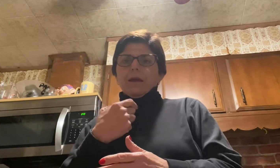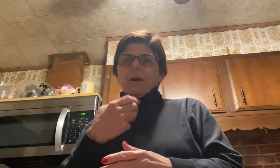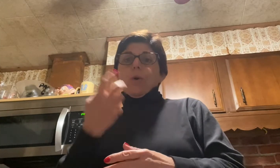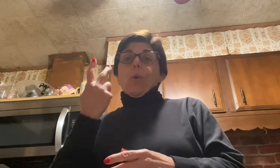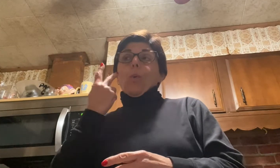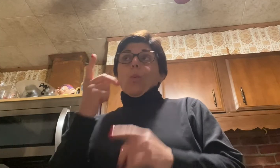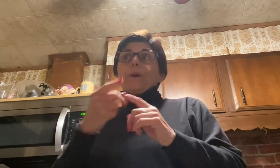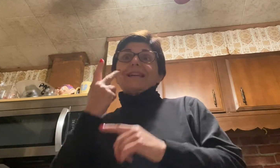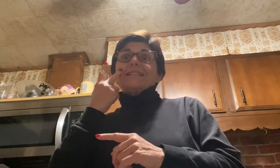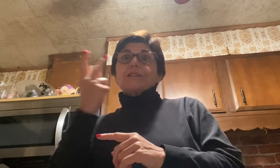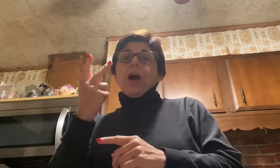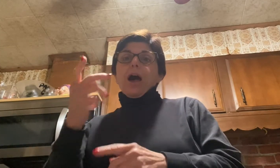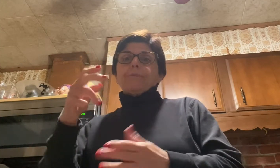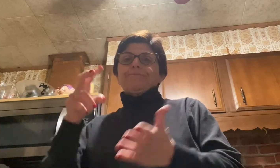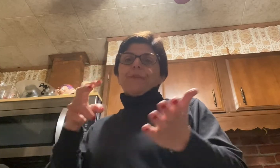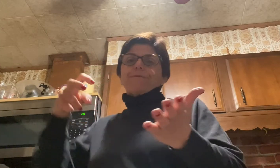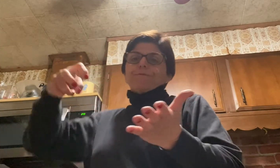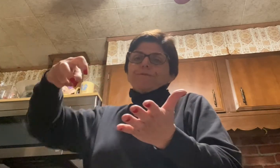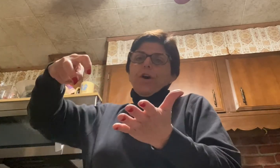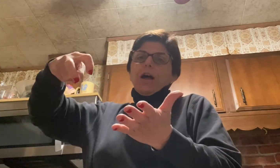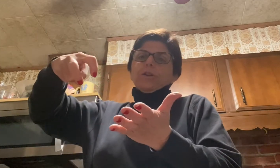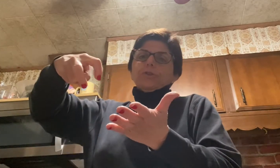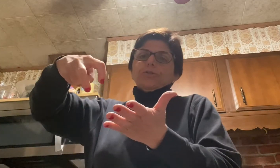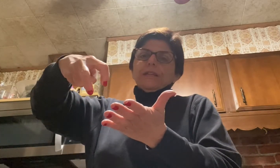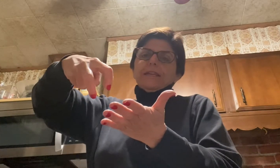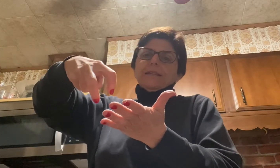When I saw fall on your knees,